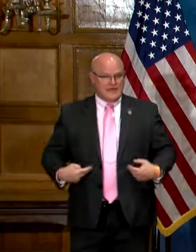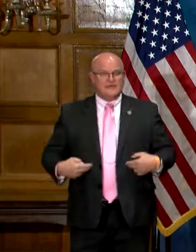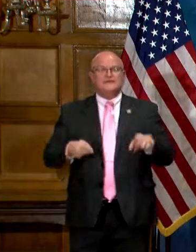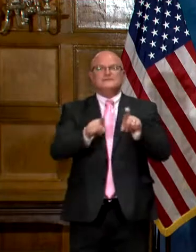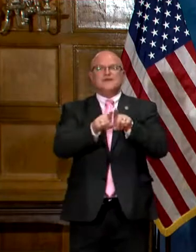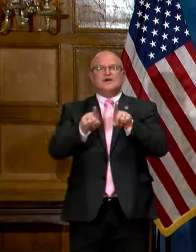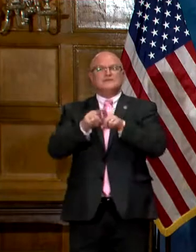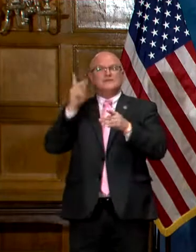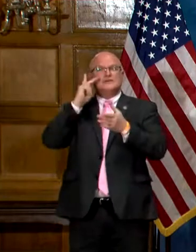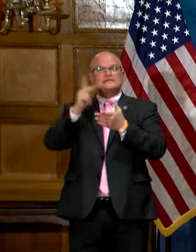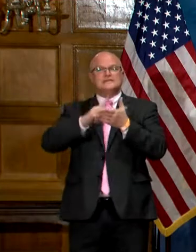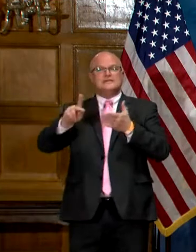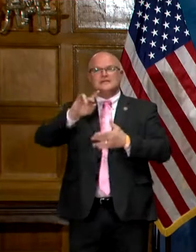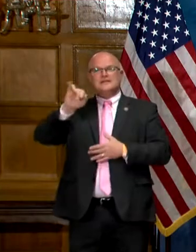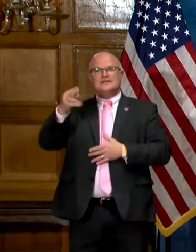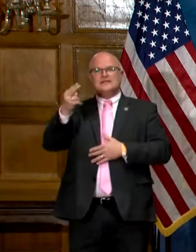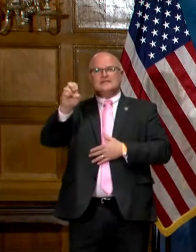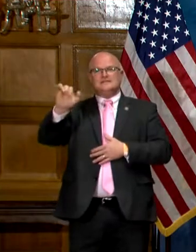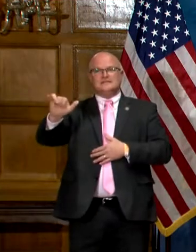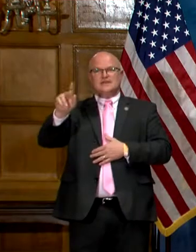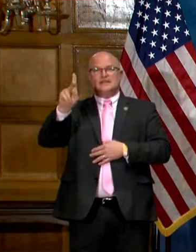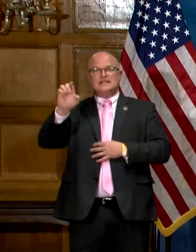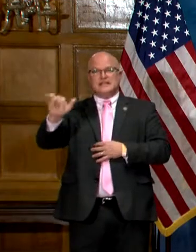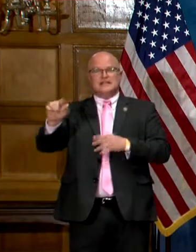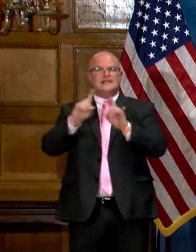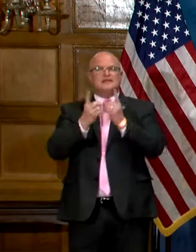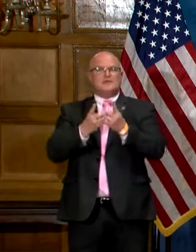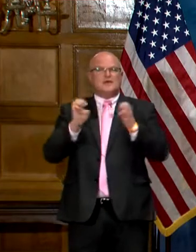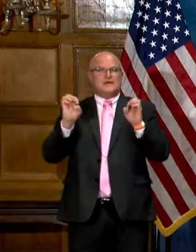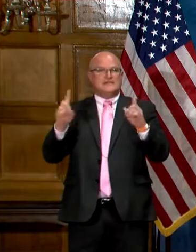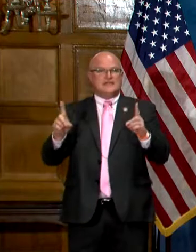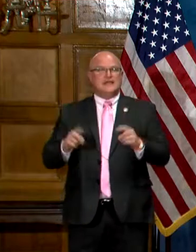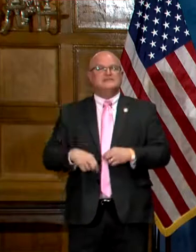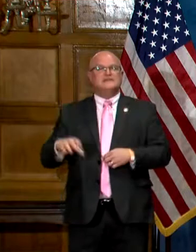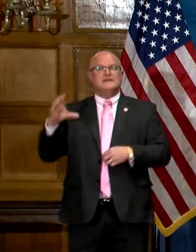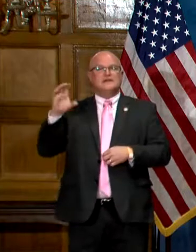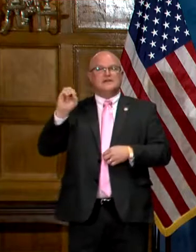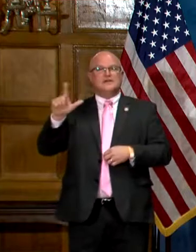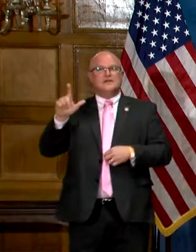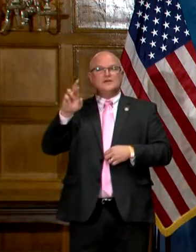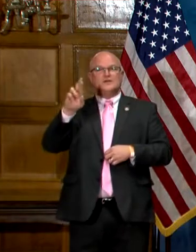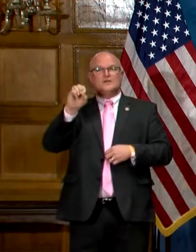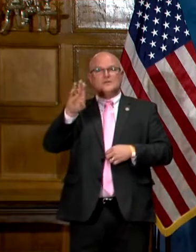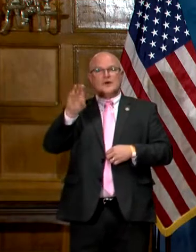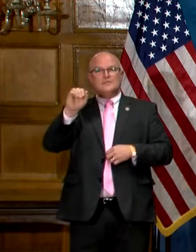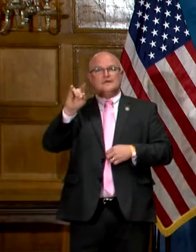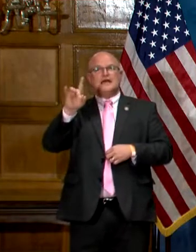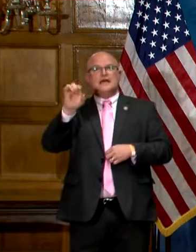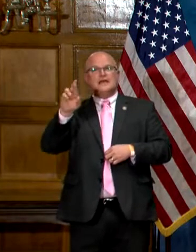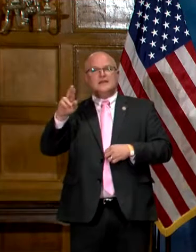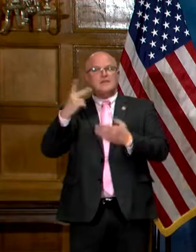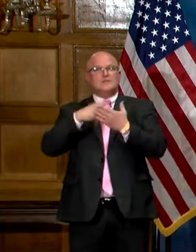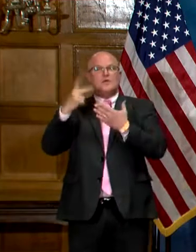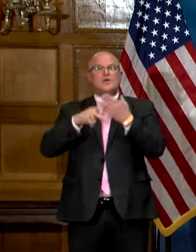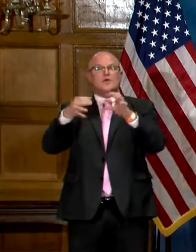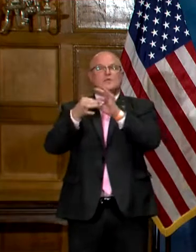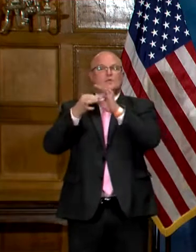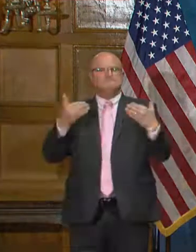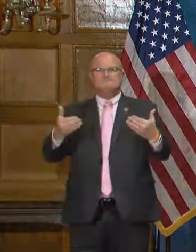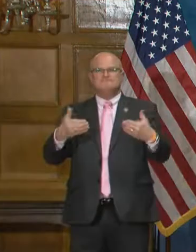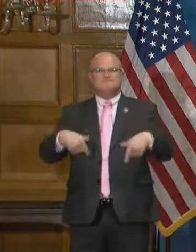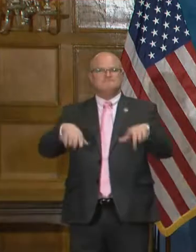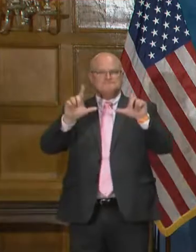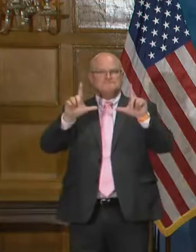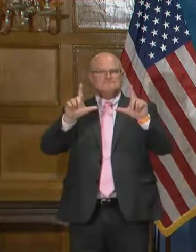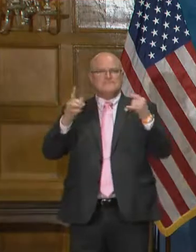first talk about the vaccines today. Department of Education and we'll move into our case report. And let's just go ahead and look at the